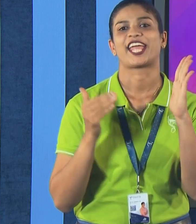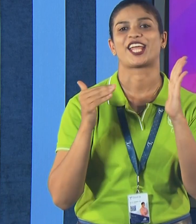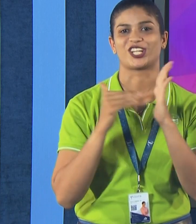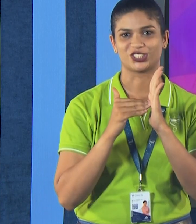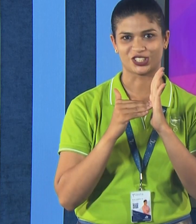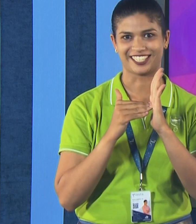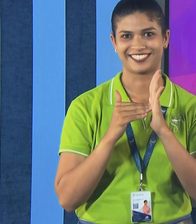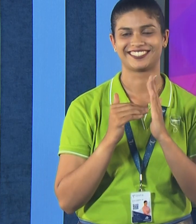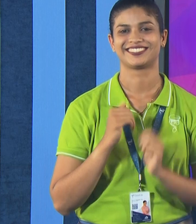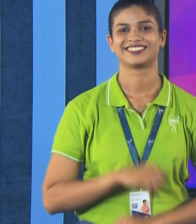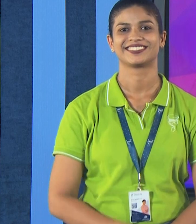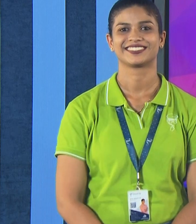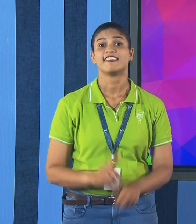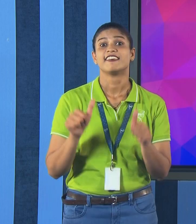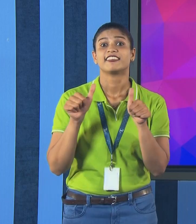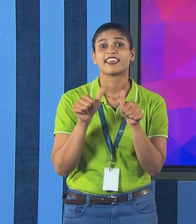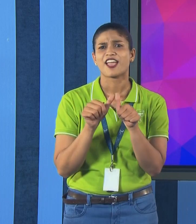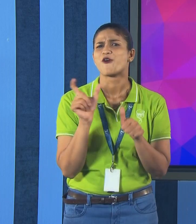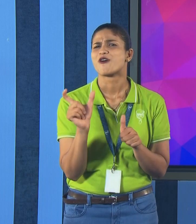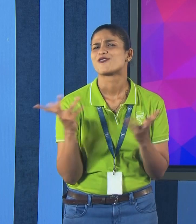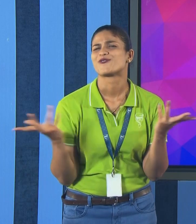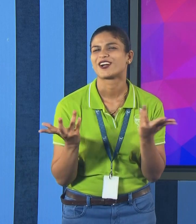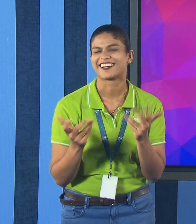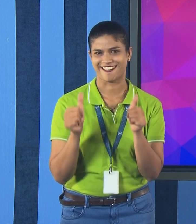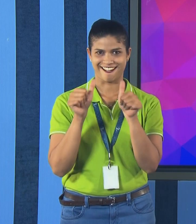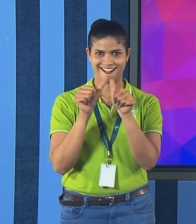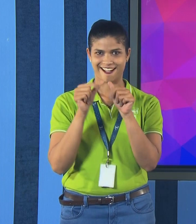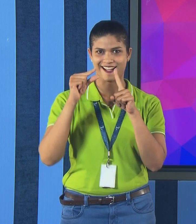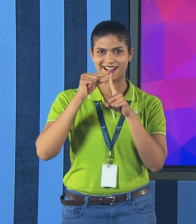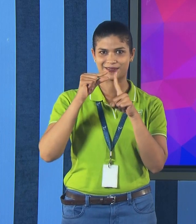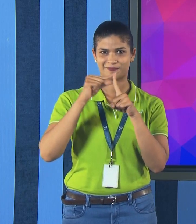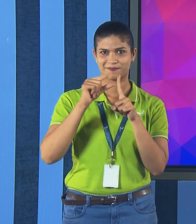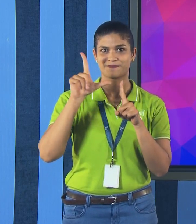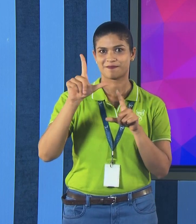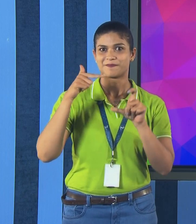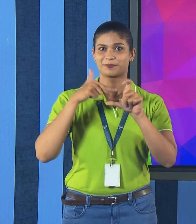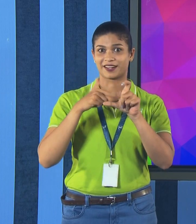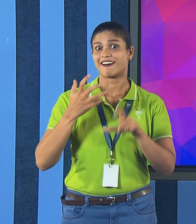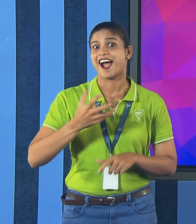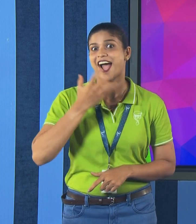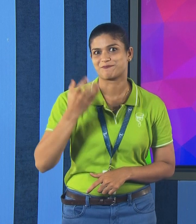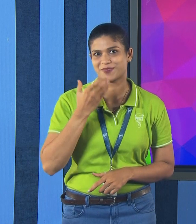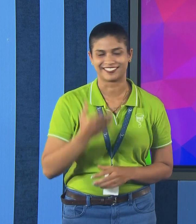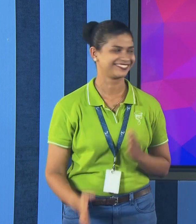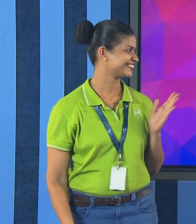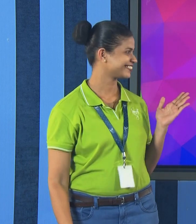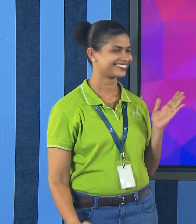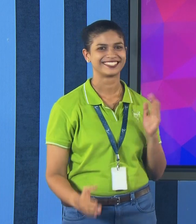Z. Now, word starting with A, apple, A, P, P, L, E, sign for apple.